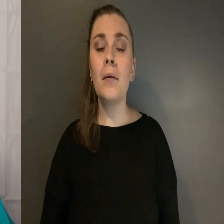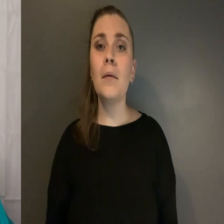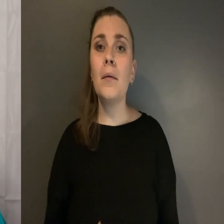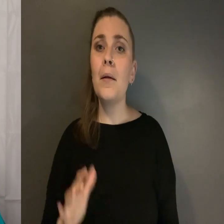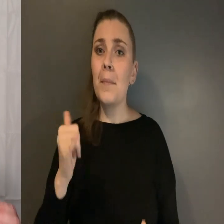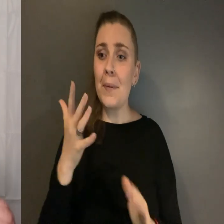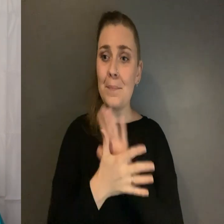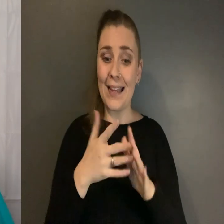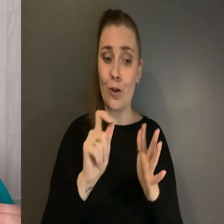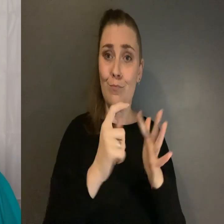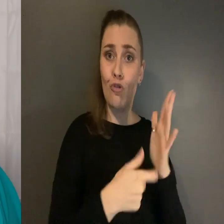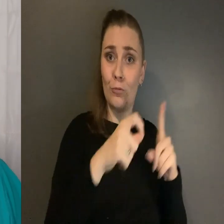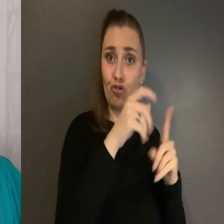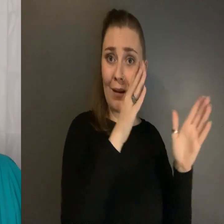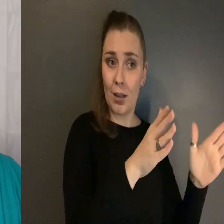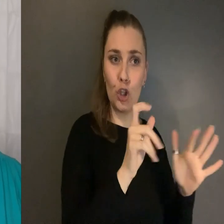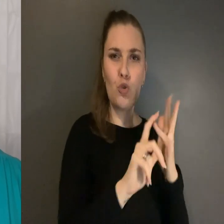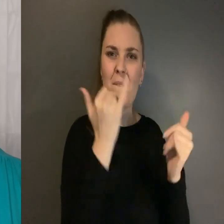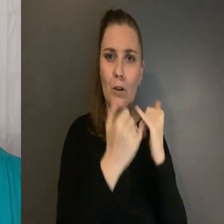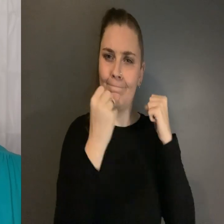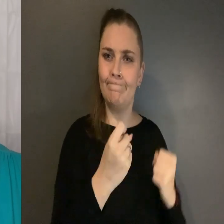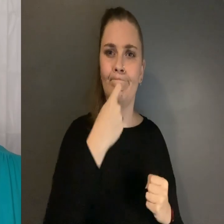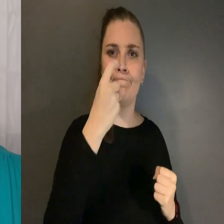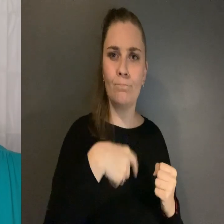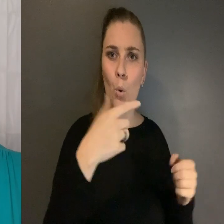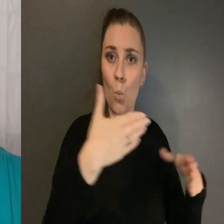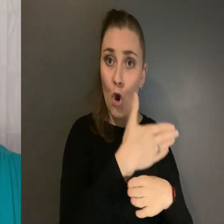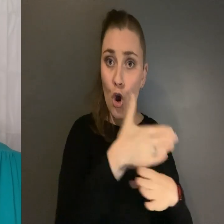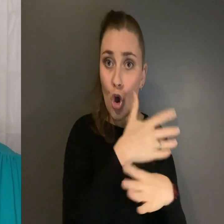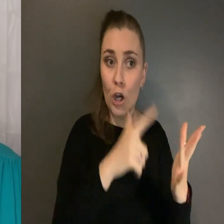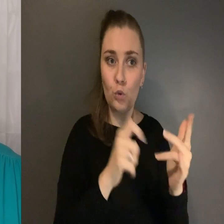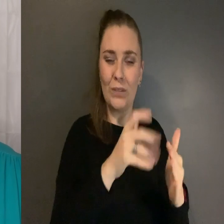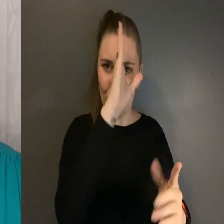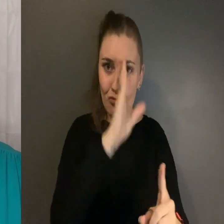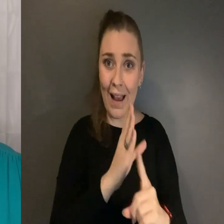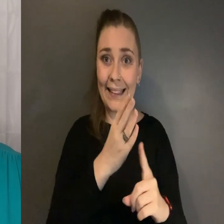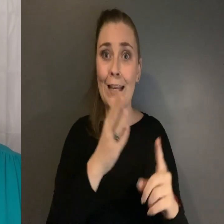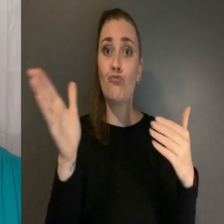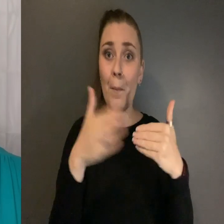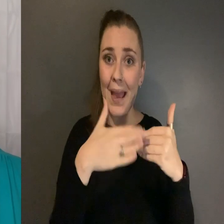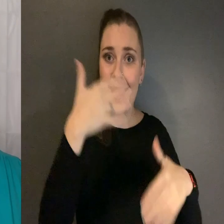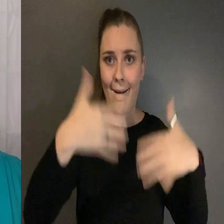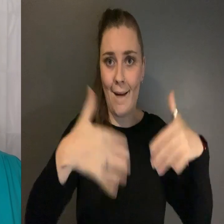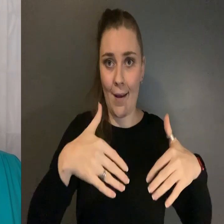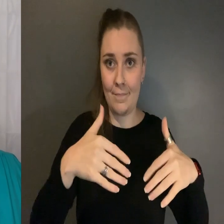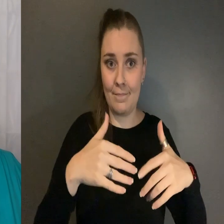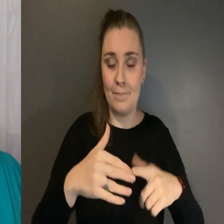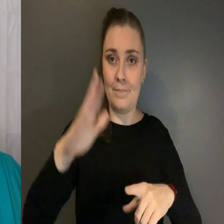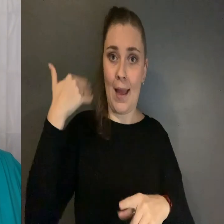perpetrator doing very concrete work to directly repair the harm that they caused Or helping